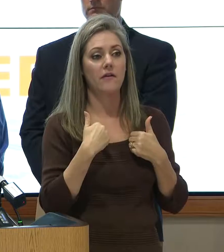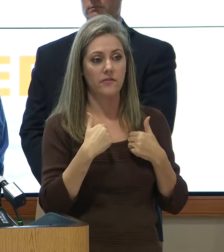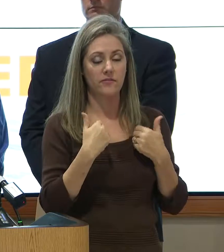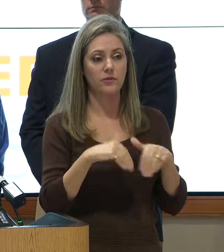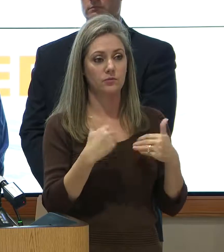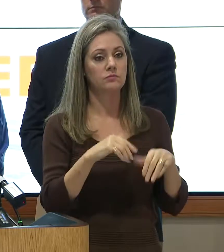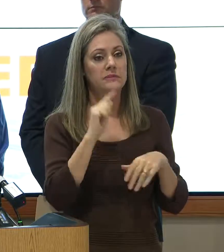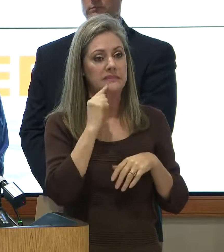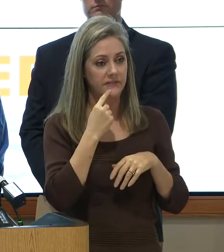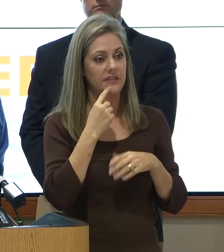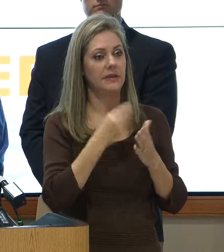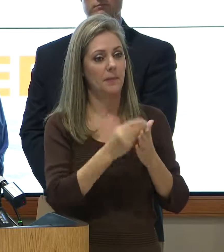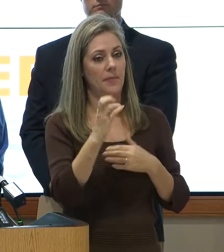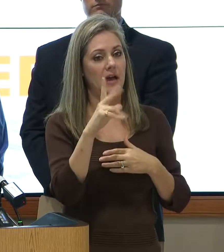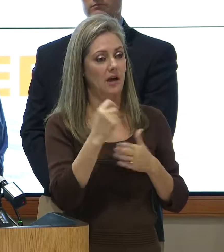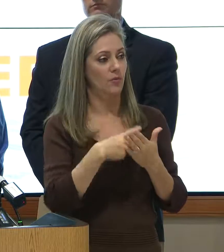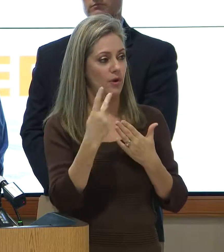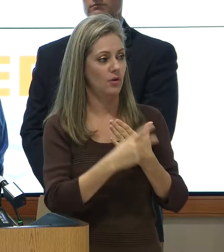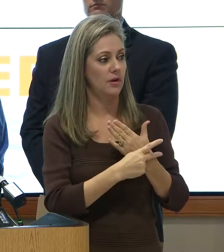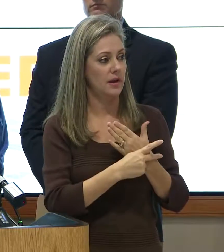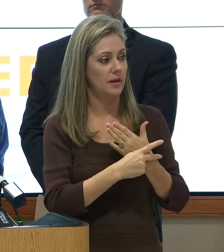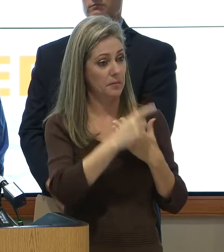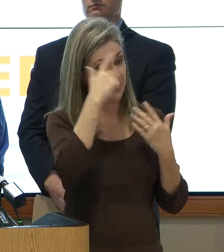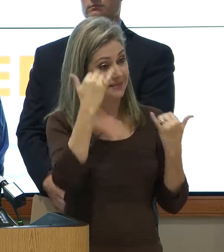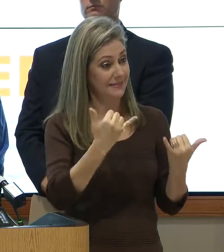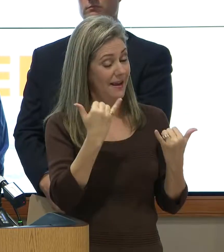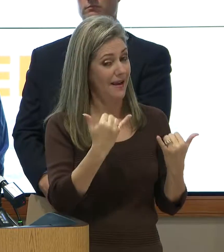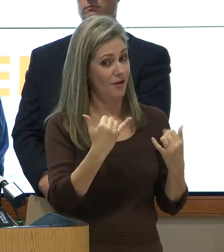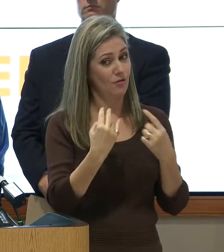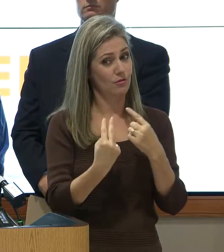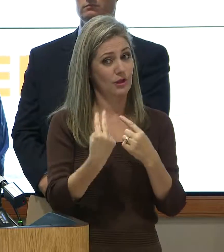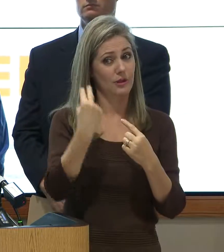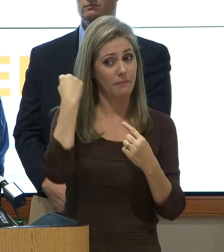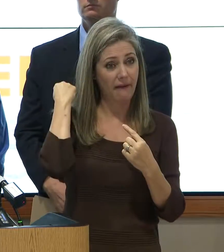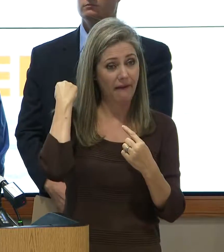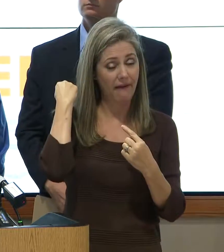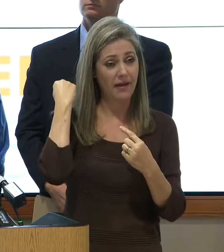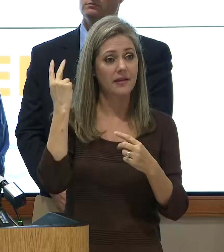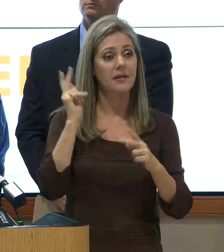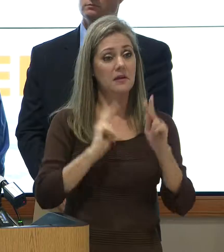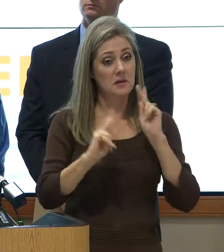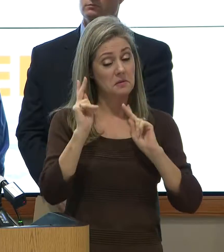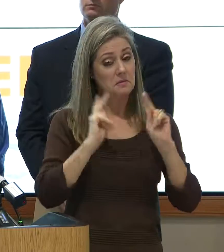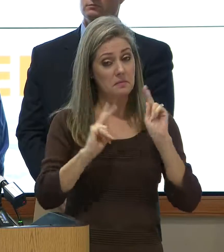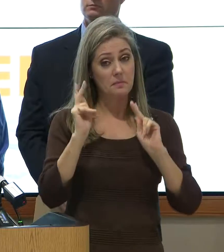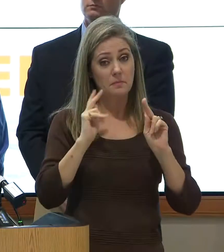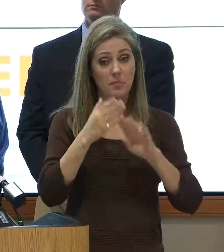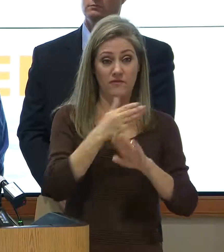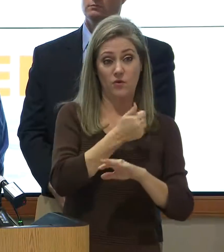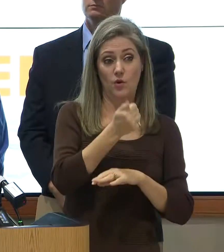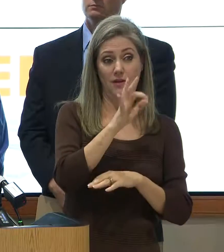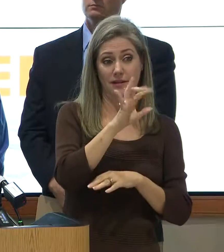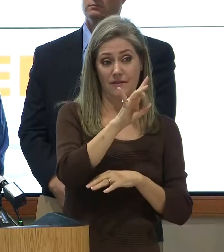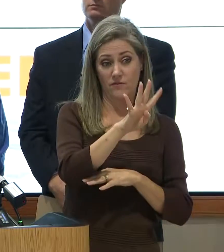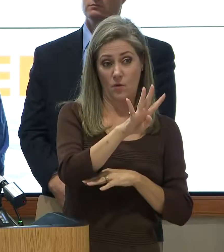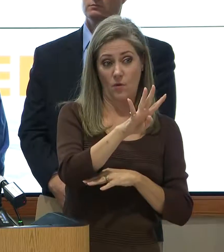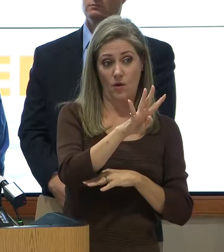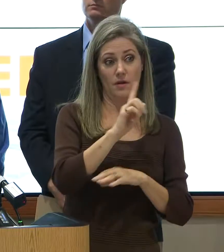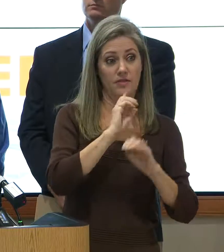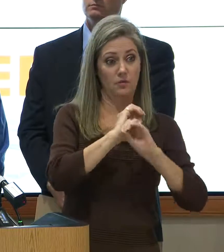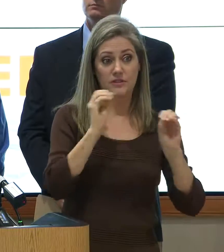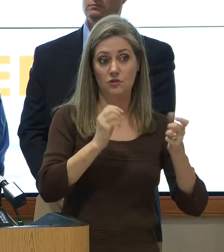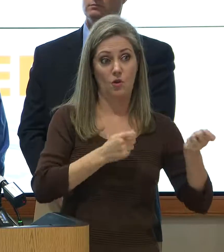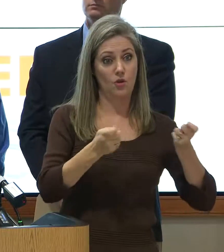as part of this because, you know, looking back on it, people were allowed before 1984 when there were no